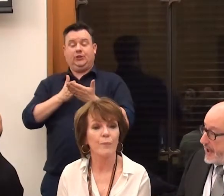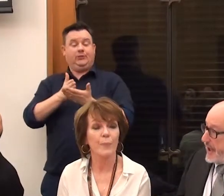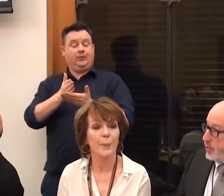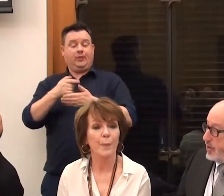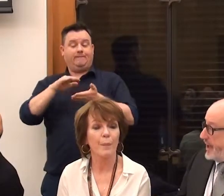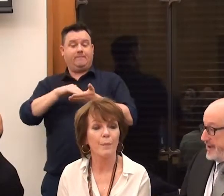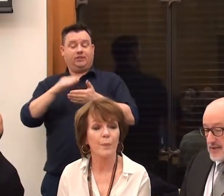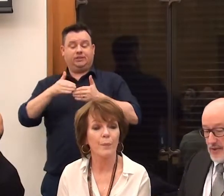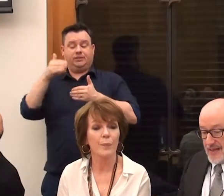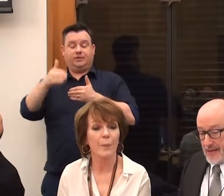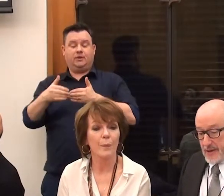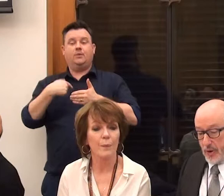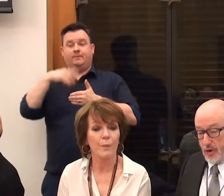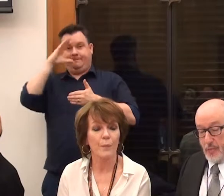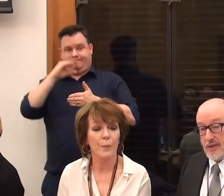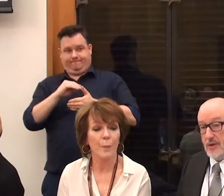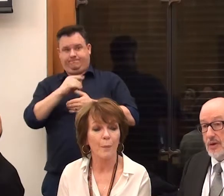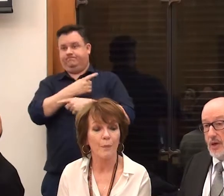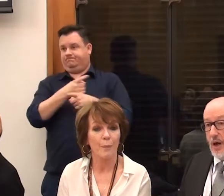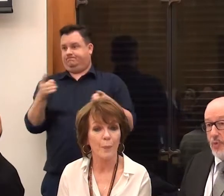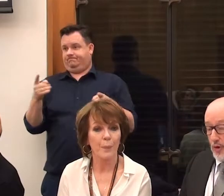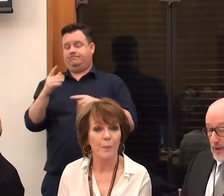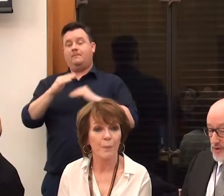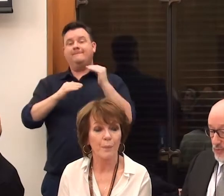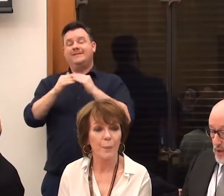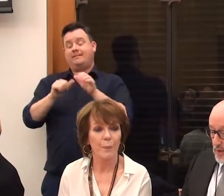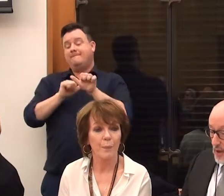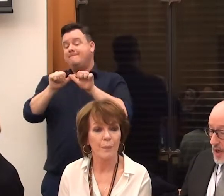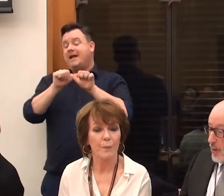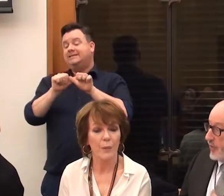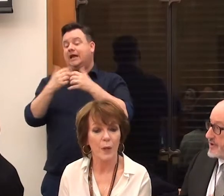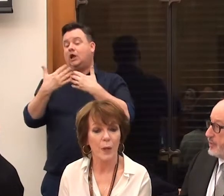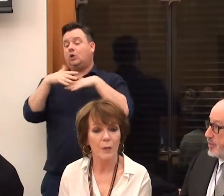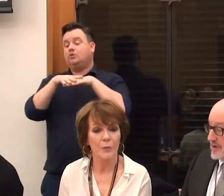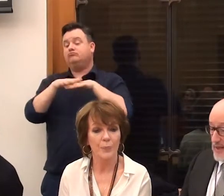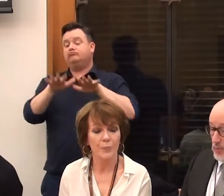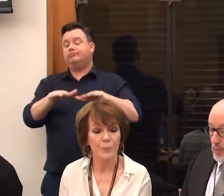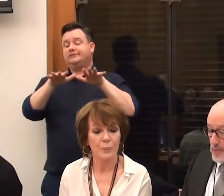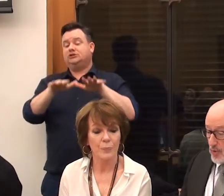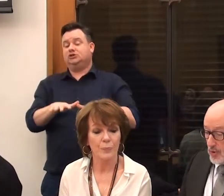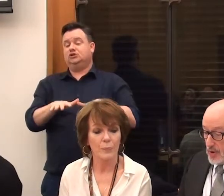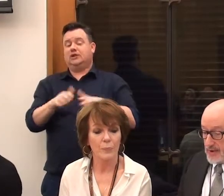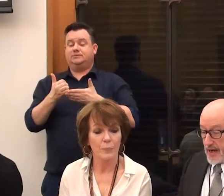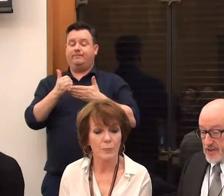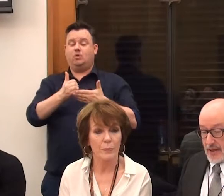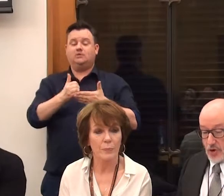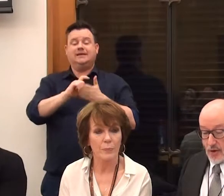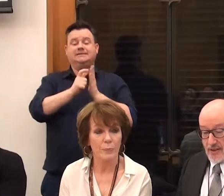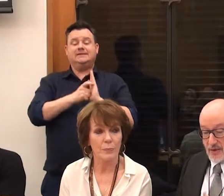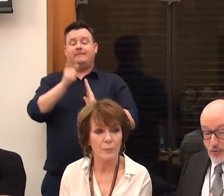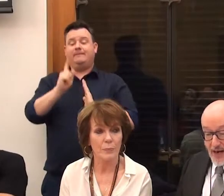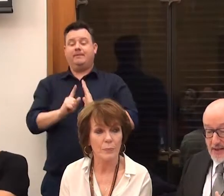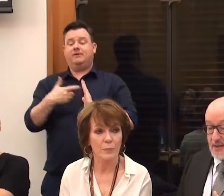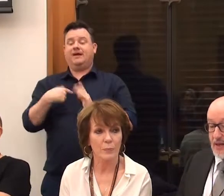Month, it will remind us of the need to build a better and more inclusive Britain, and one that supports disabled people to have the same